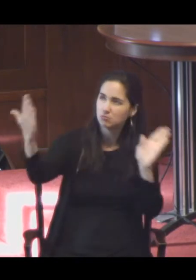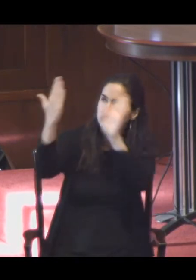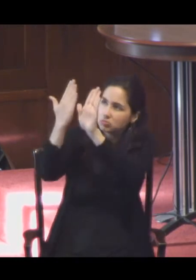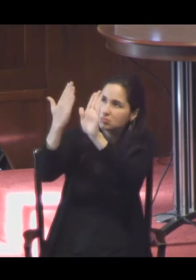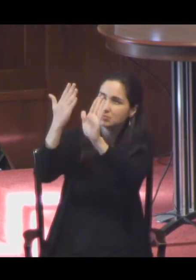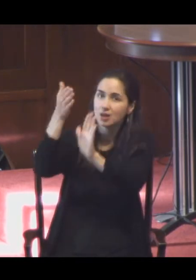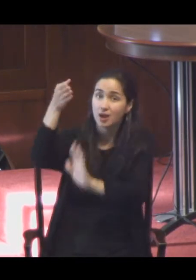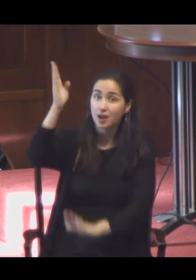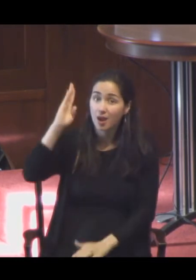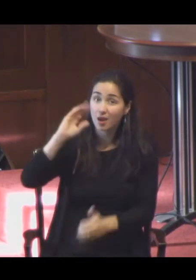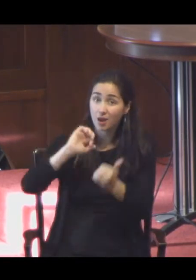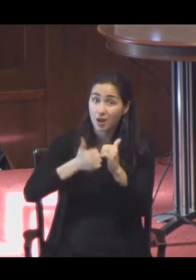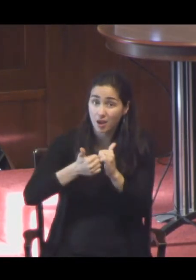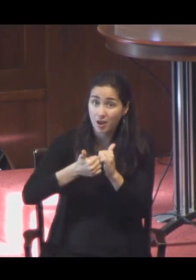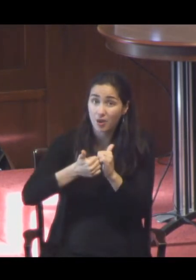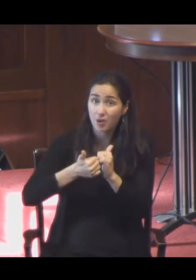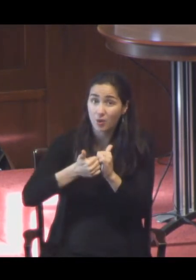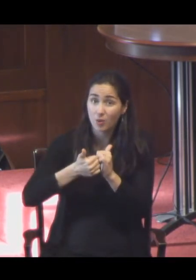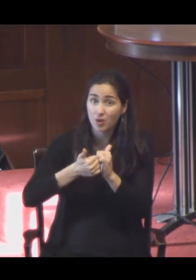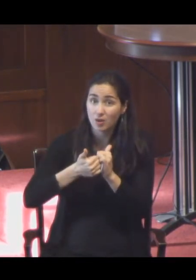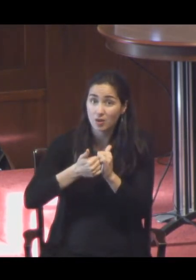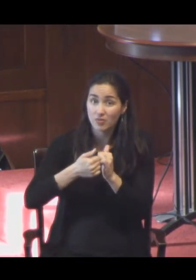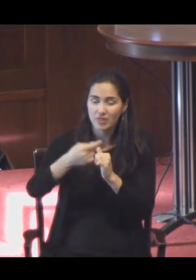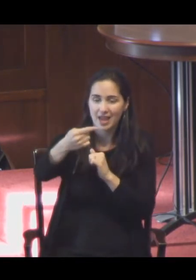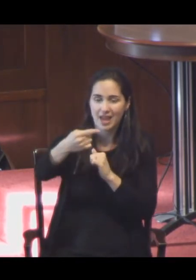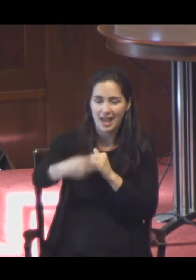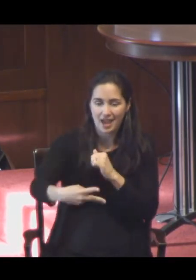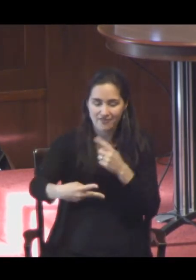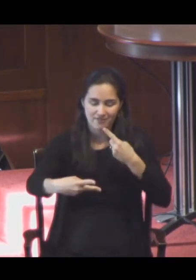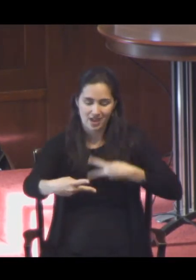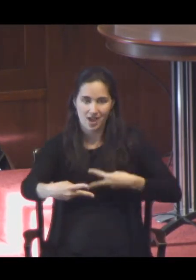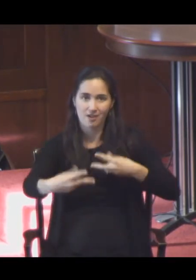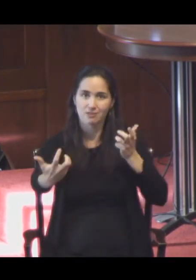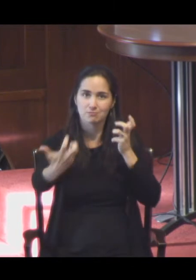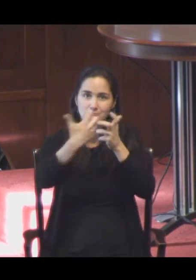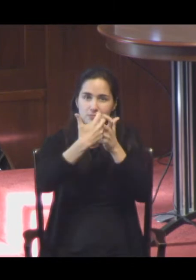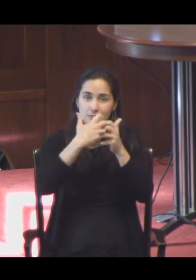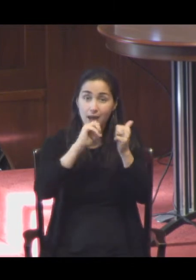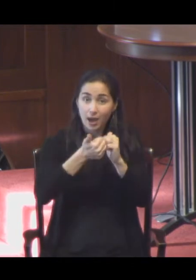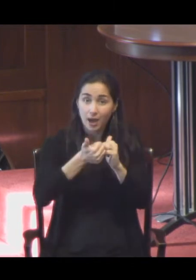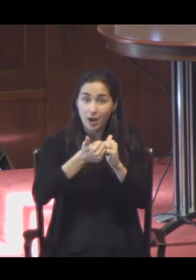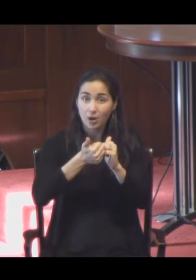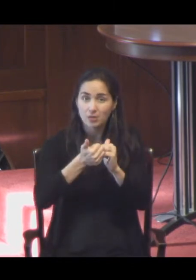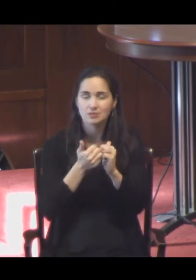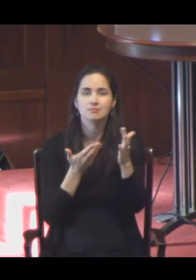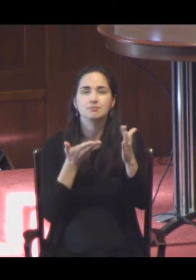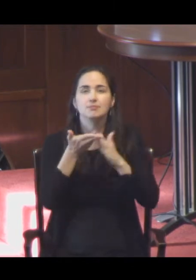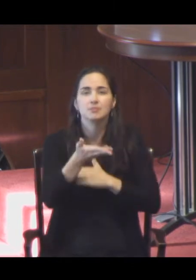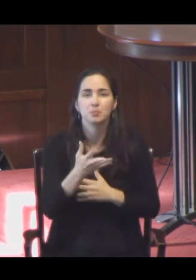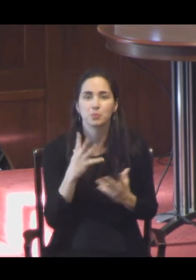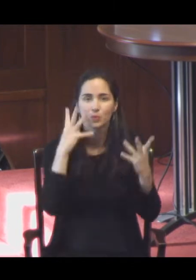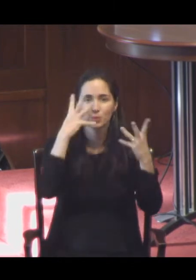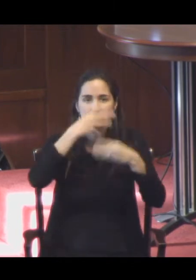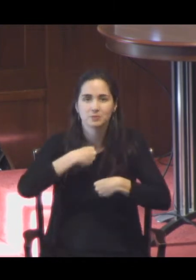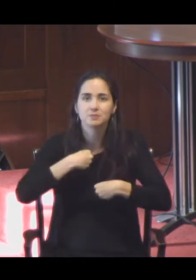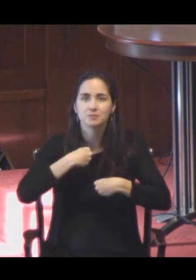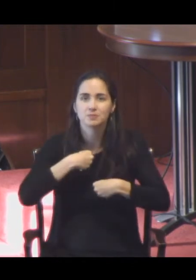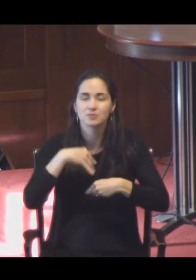and fitting the piece of the tile together with his, is through beauty, is through art, through poetry.